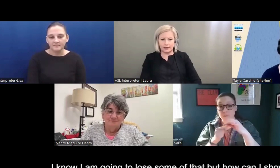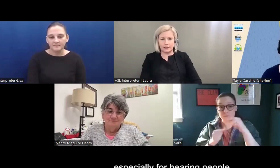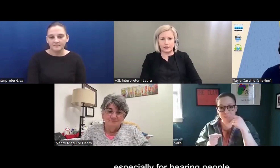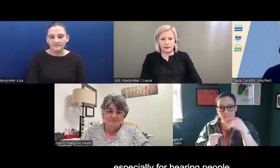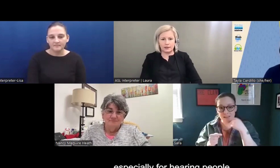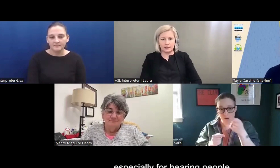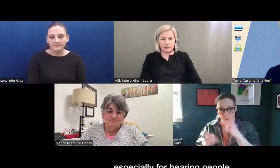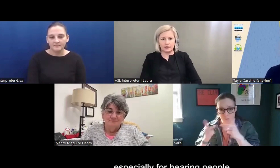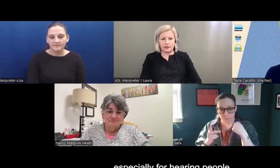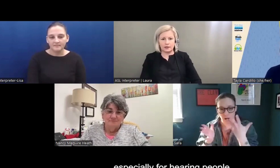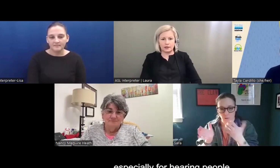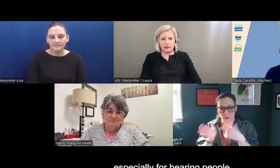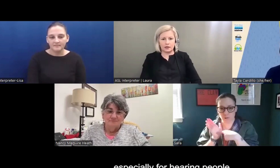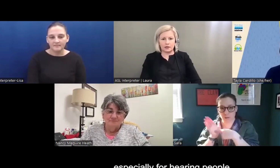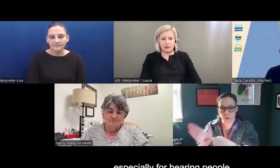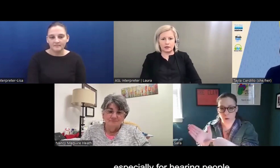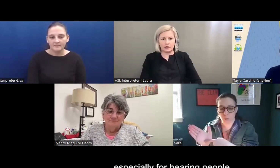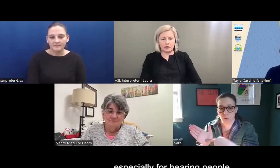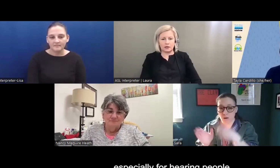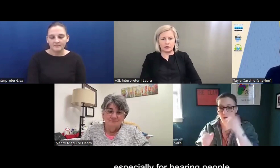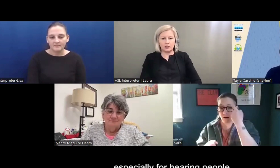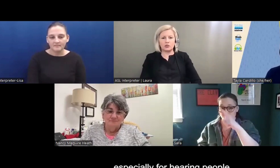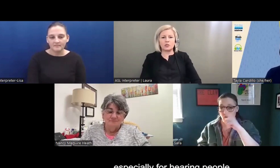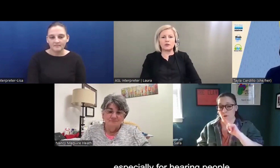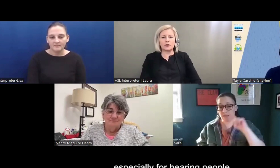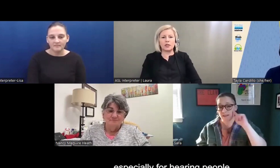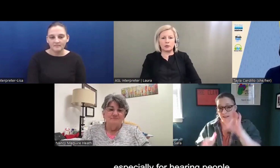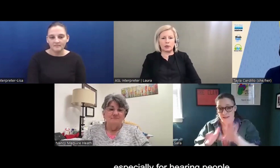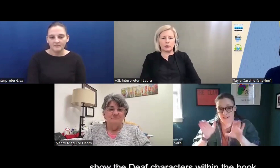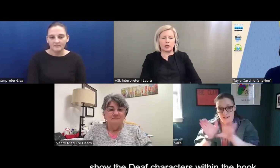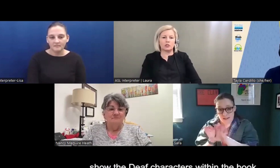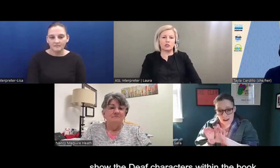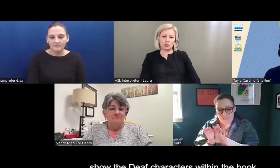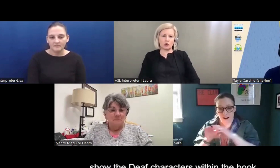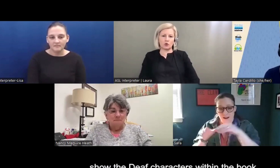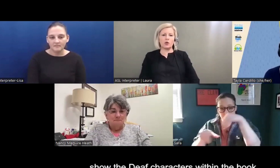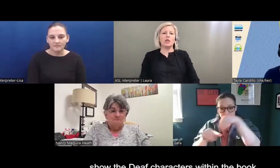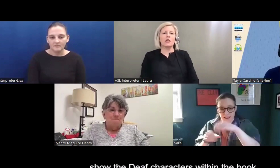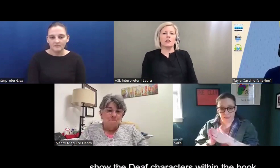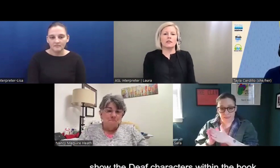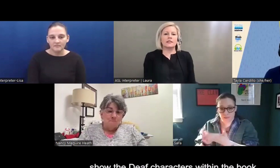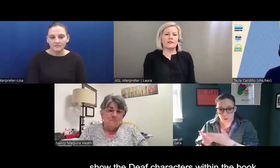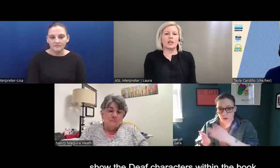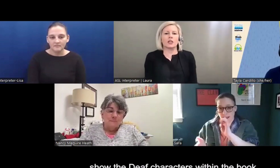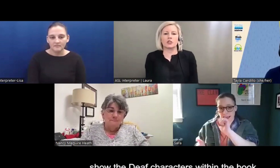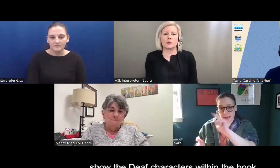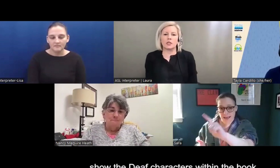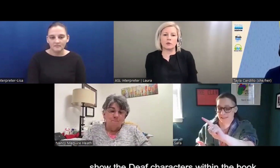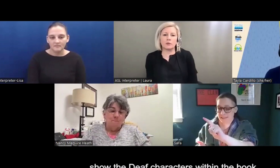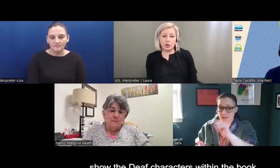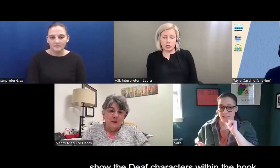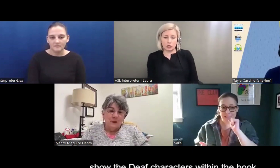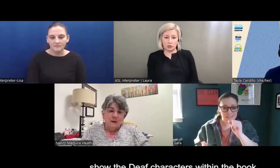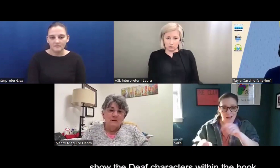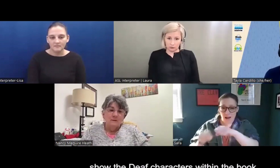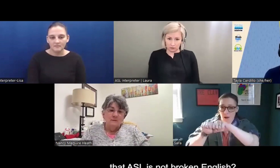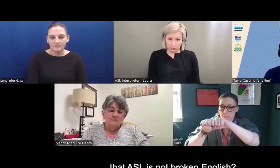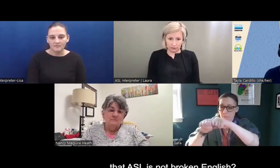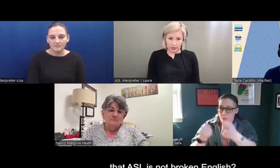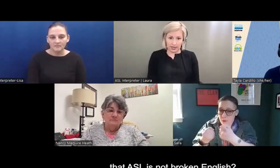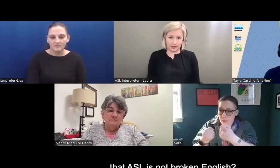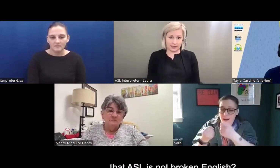you know, especially for hearing people, to show the deaf characters within the book